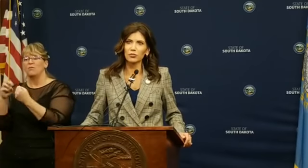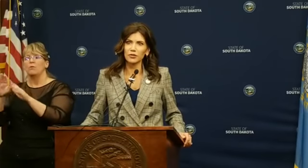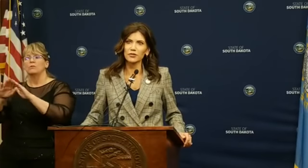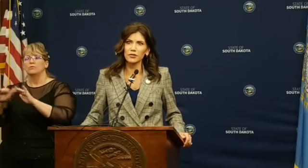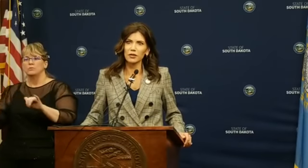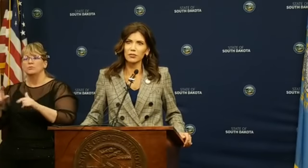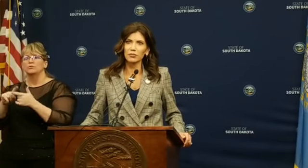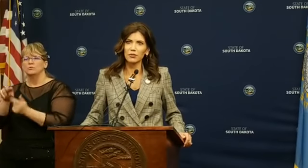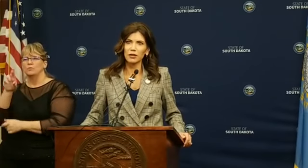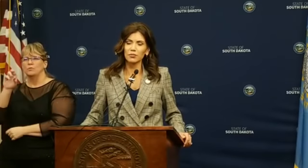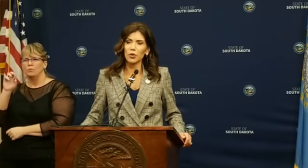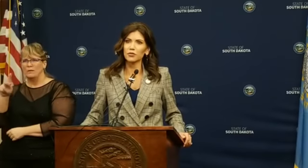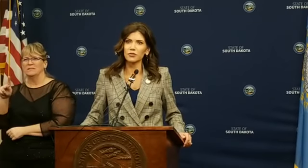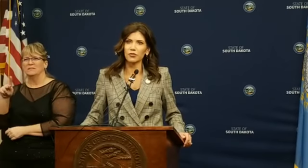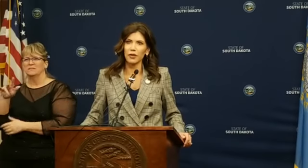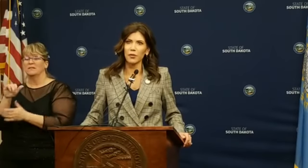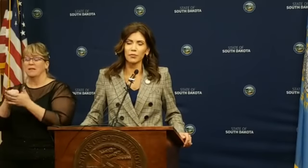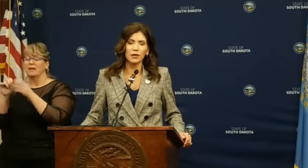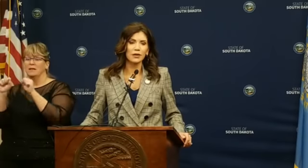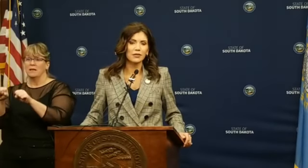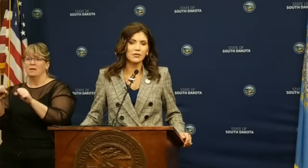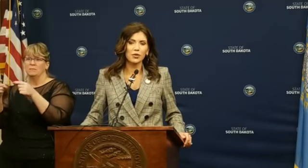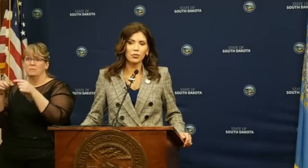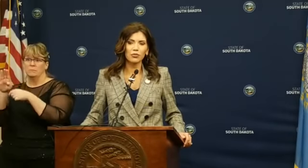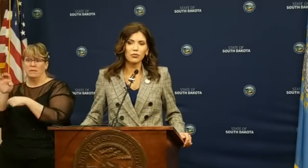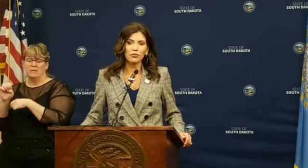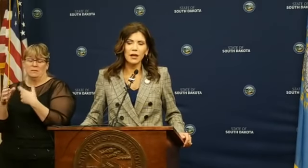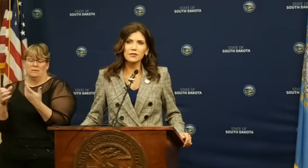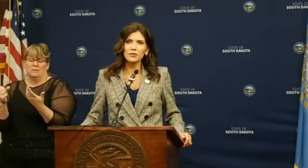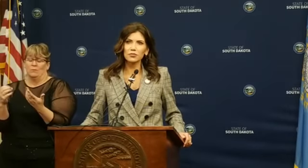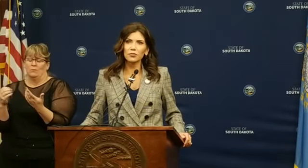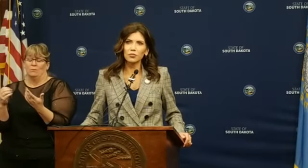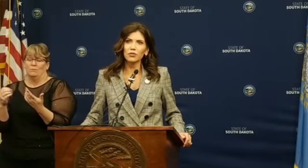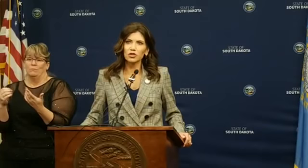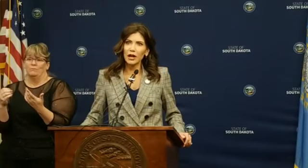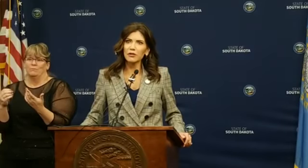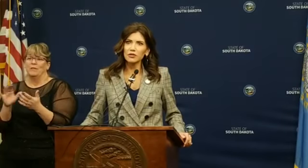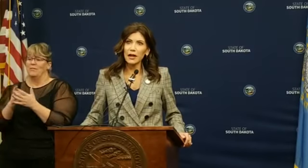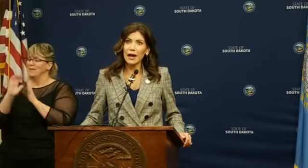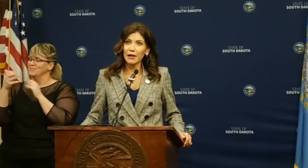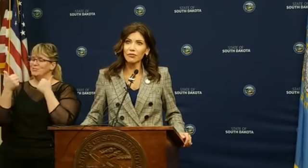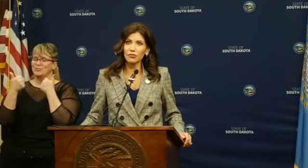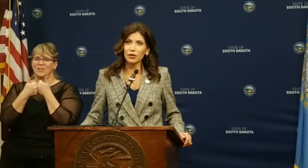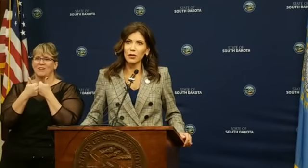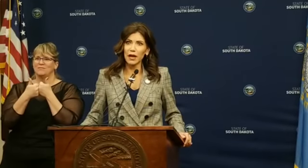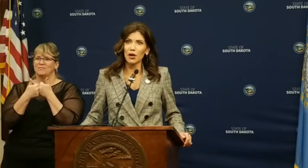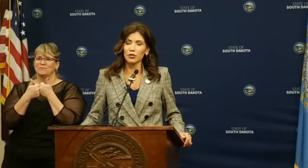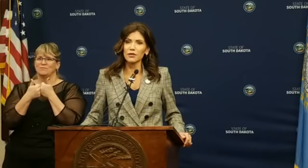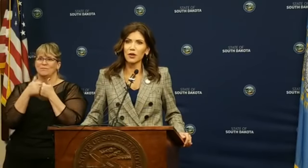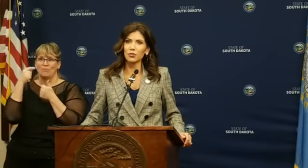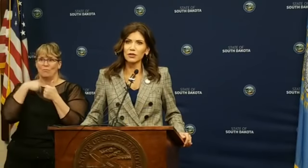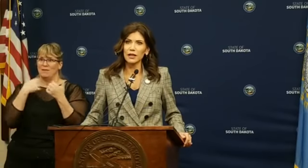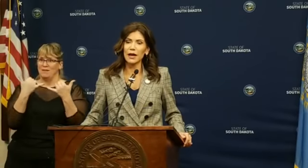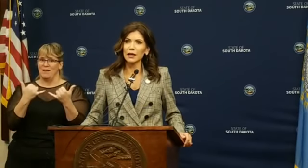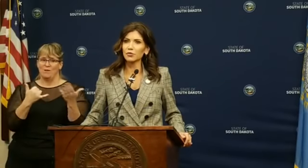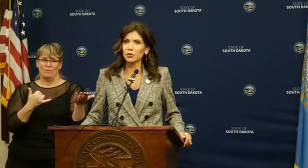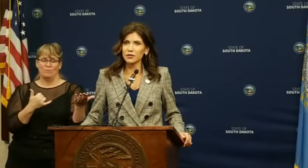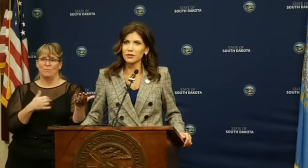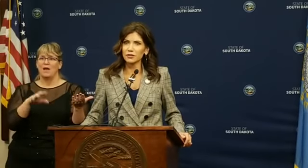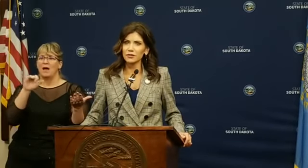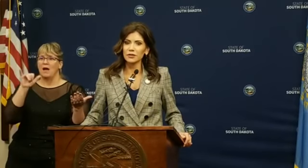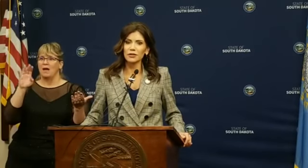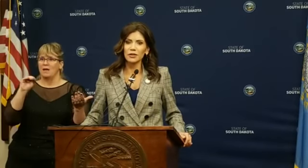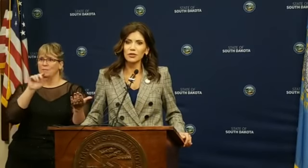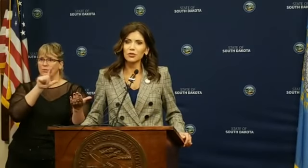to the risks that it that it poses for them. So that's the challenge that I have in front of me now is how do we take IM